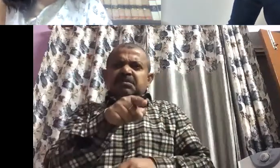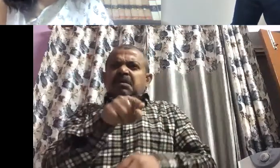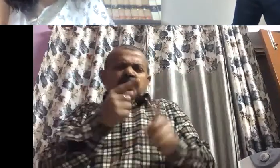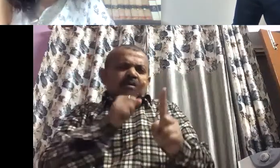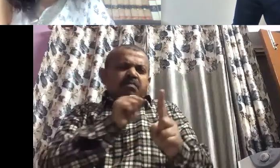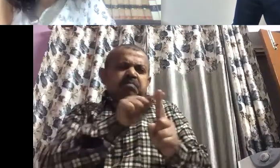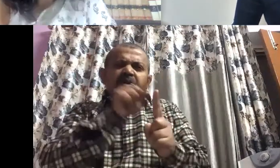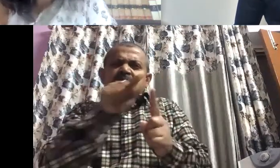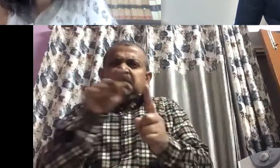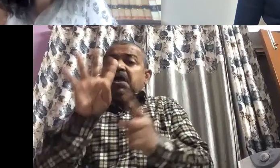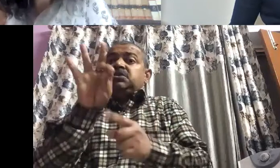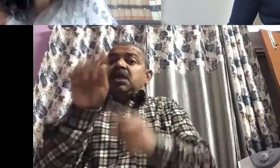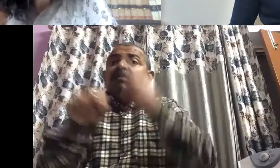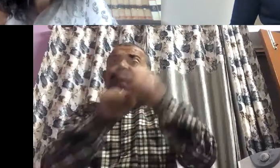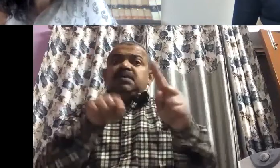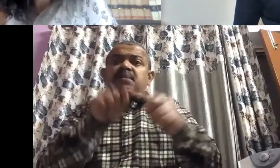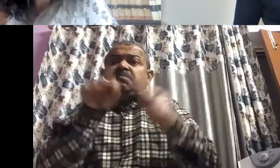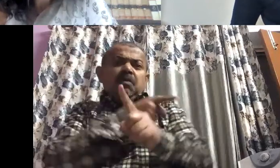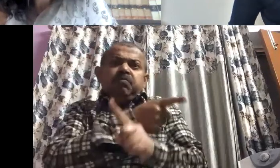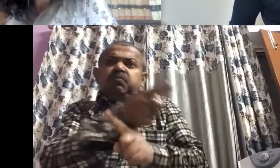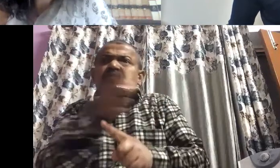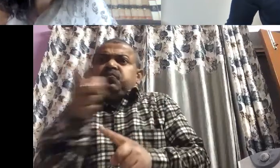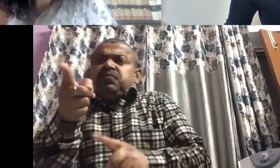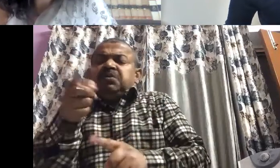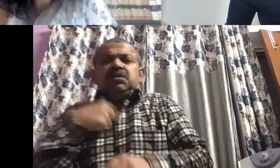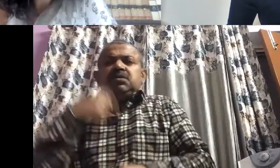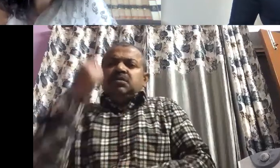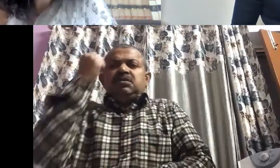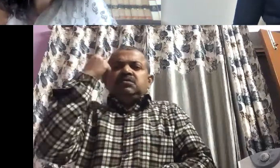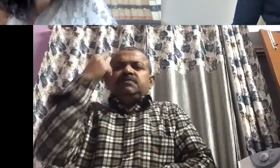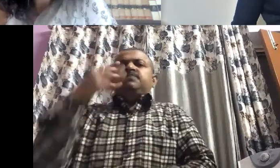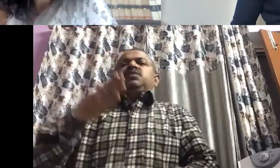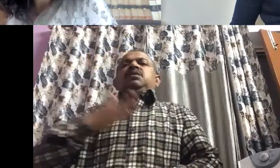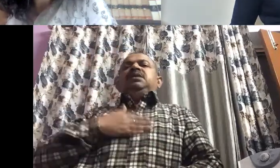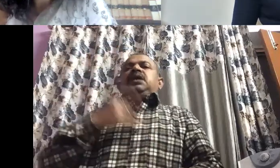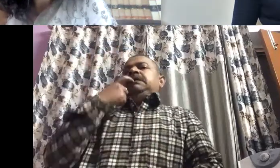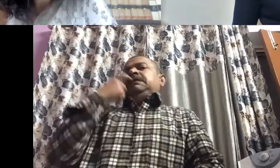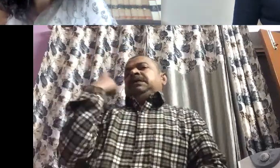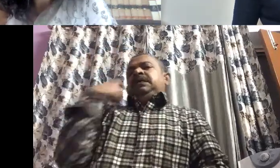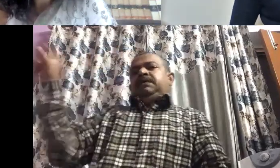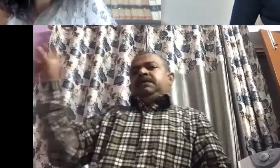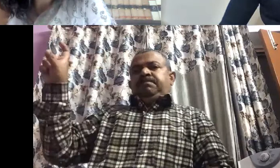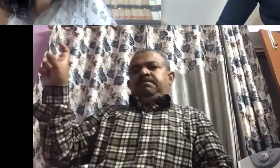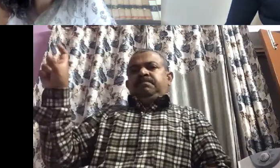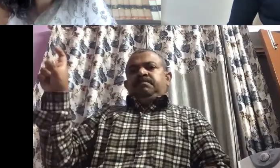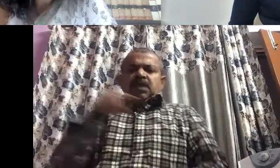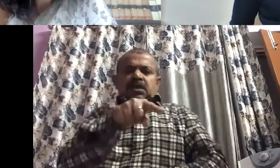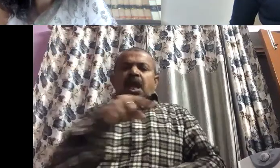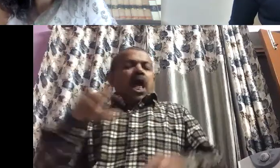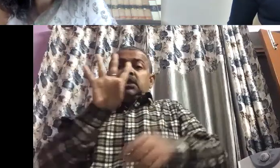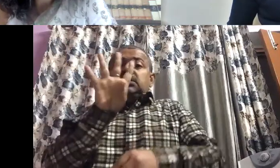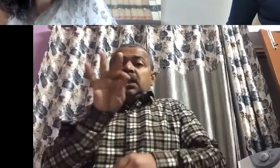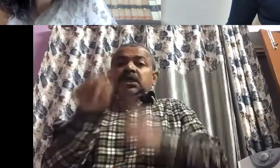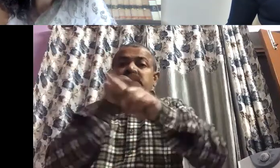are meeting the deaf people, there is some activity and they do some communication with. And those four people were sitting quietly over there